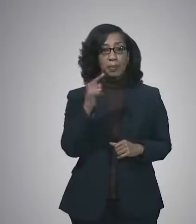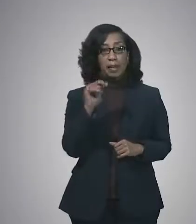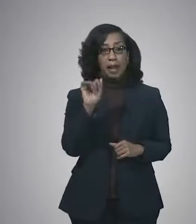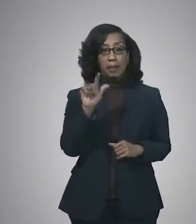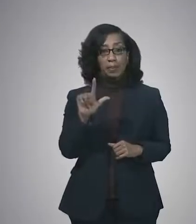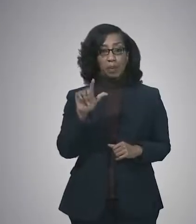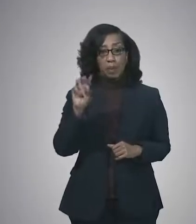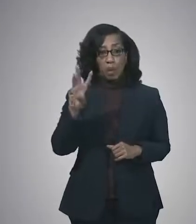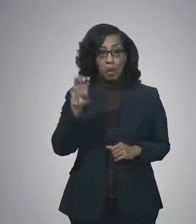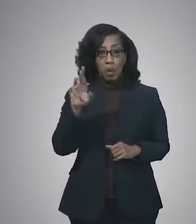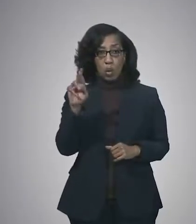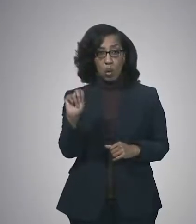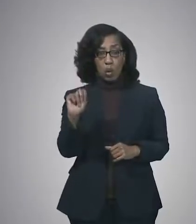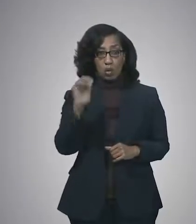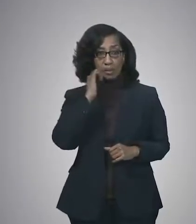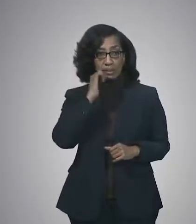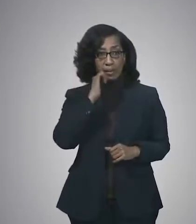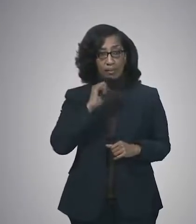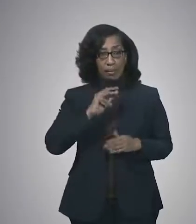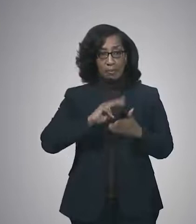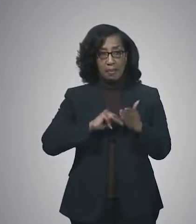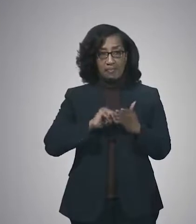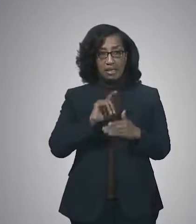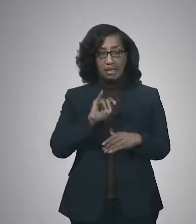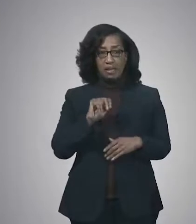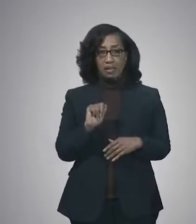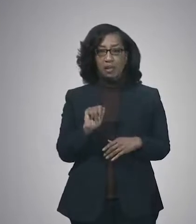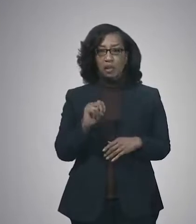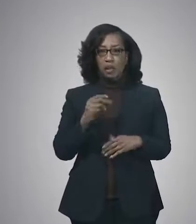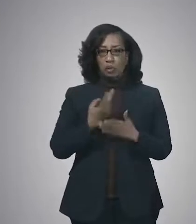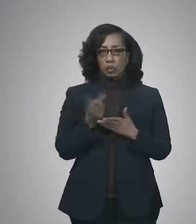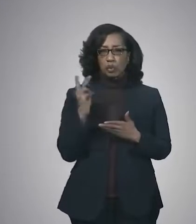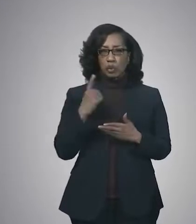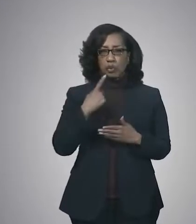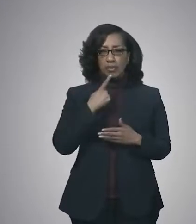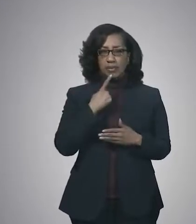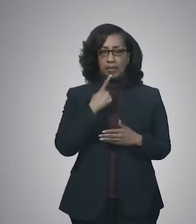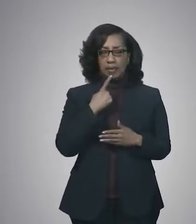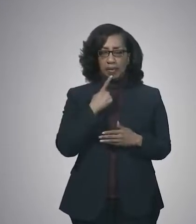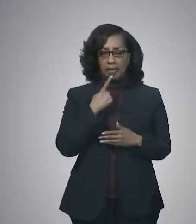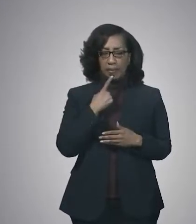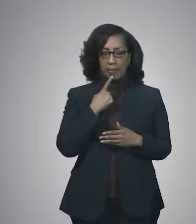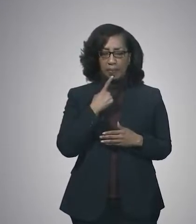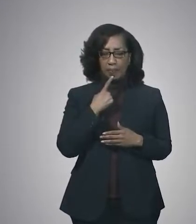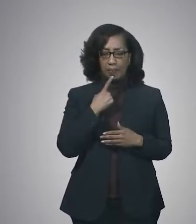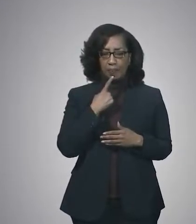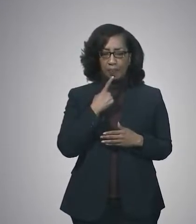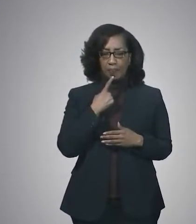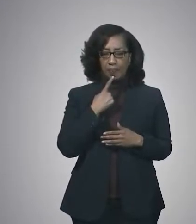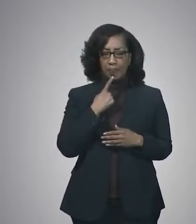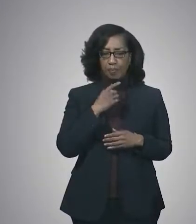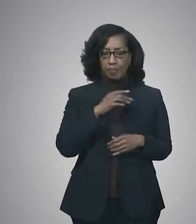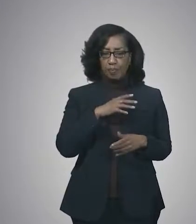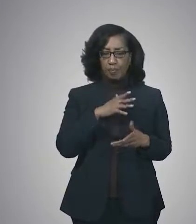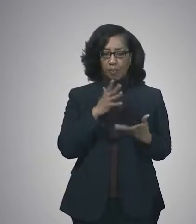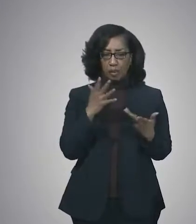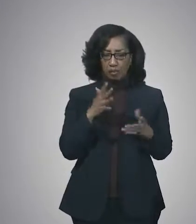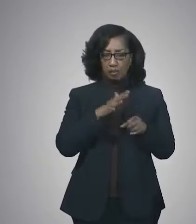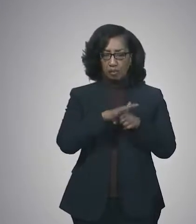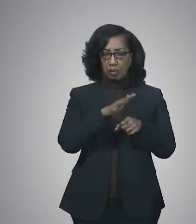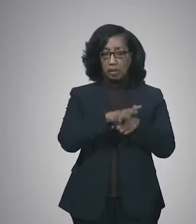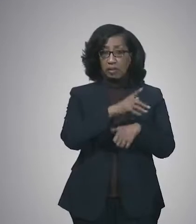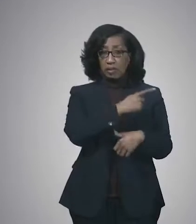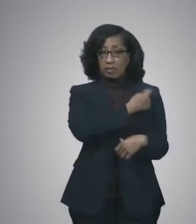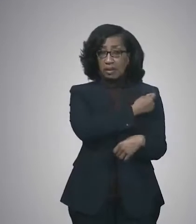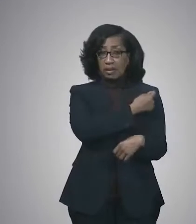Hi, I know two weeks ago when we talked, you said that the fully vaccinated definition